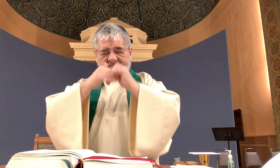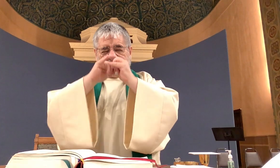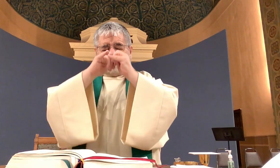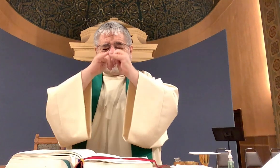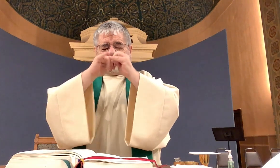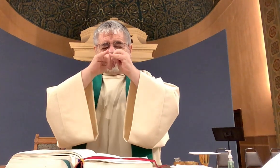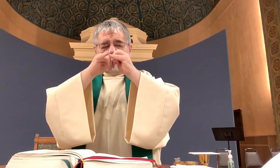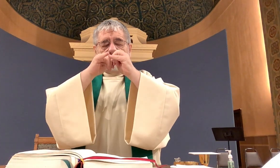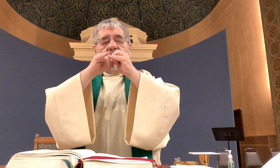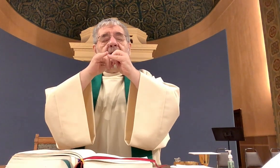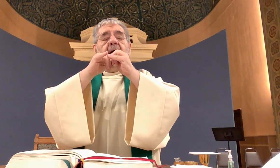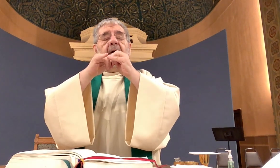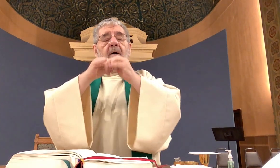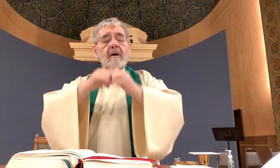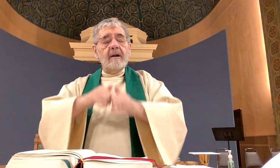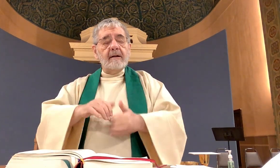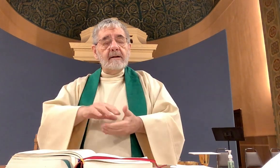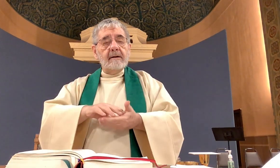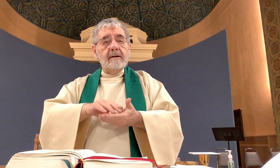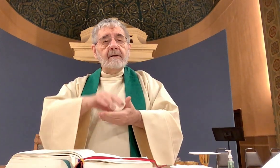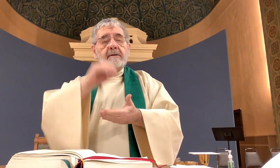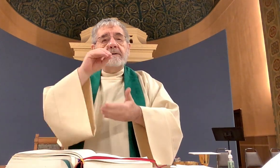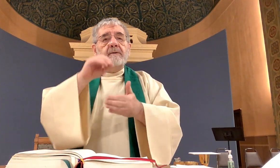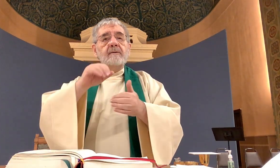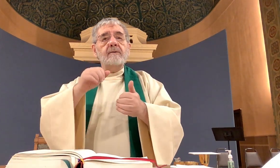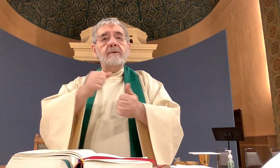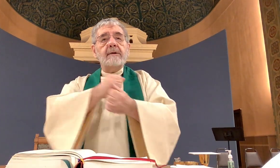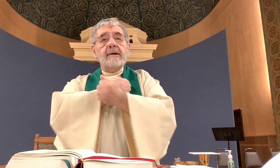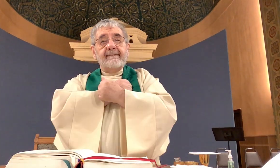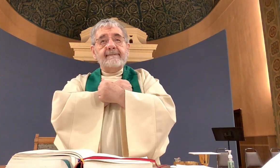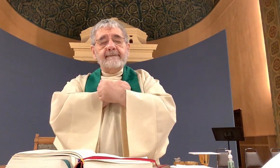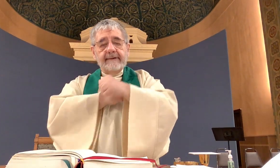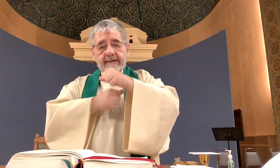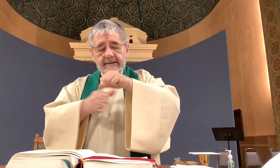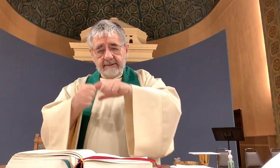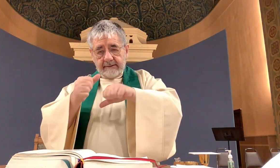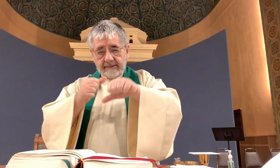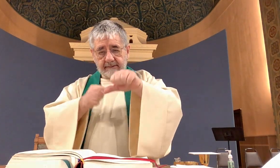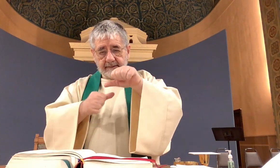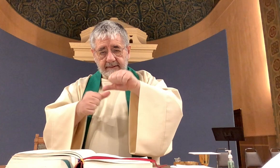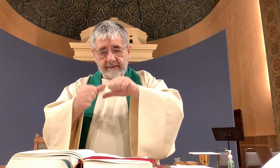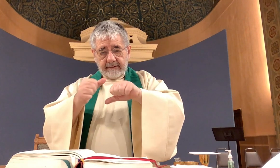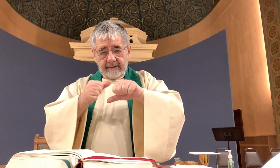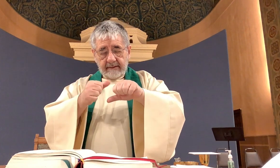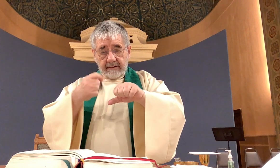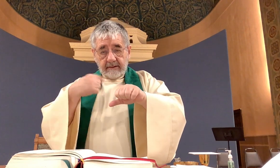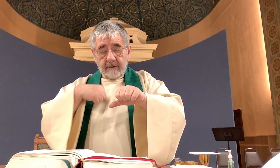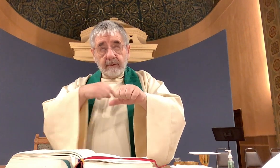and learn to love one another we pray to the Lord